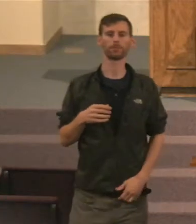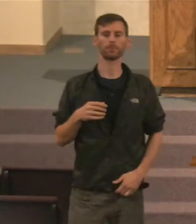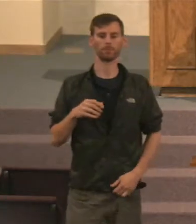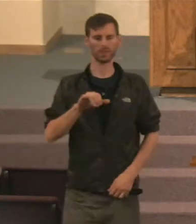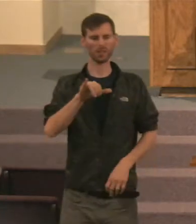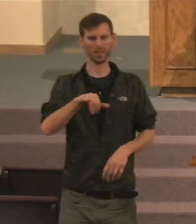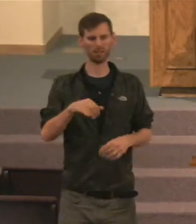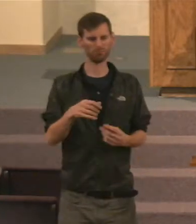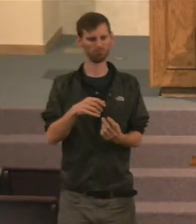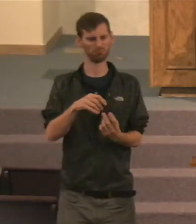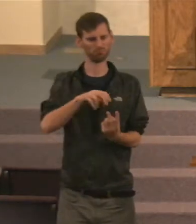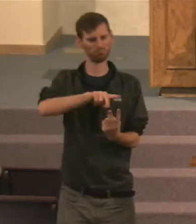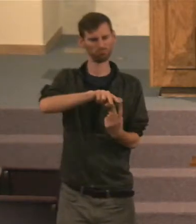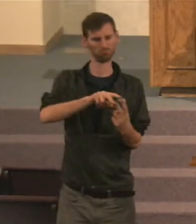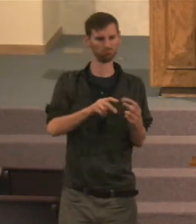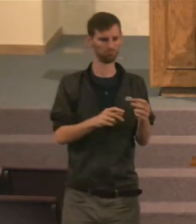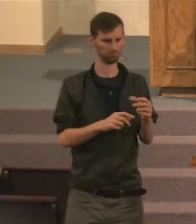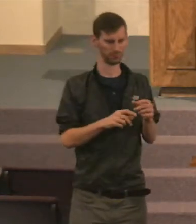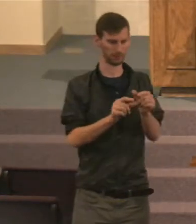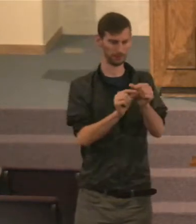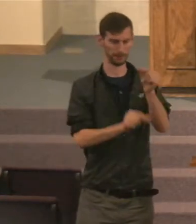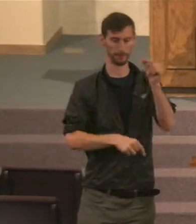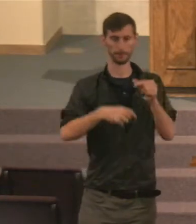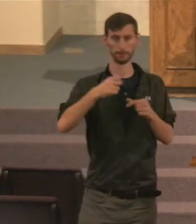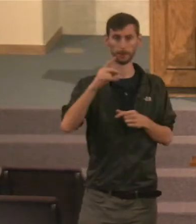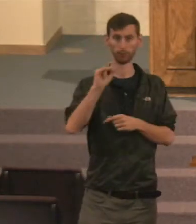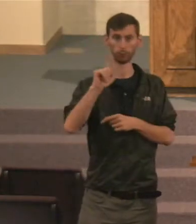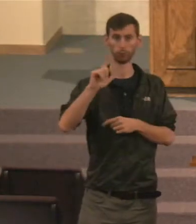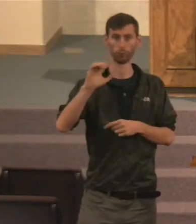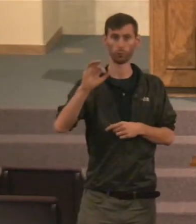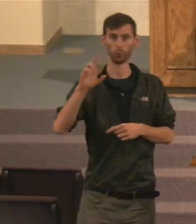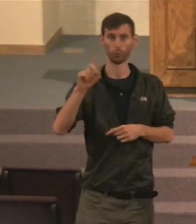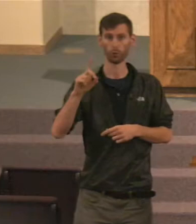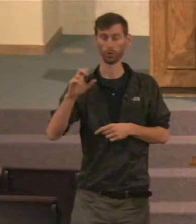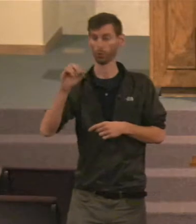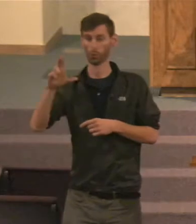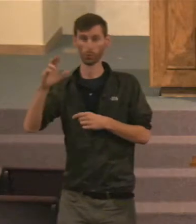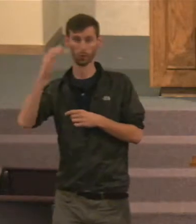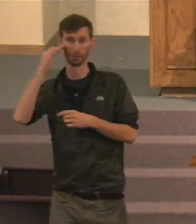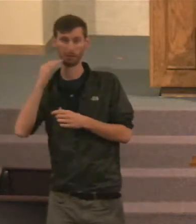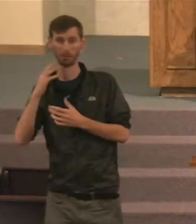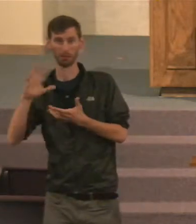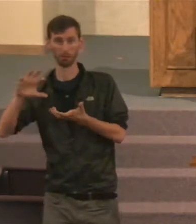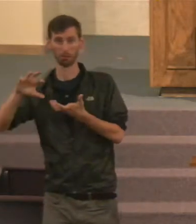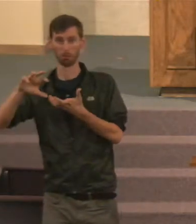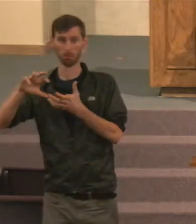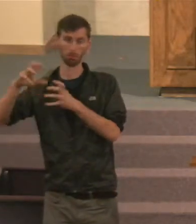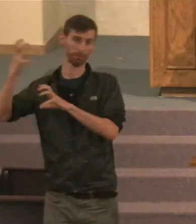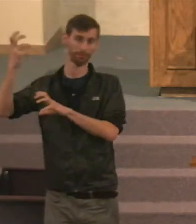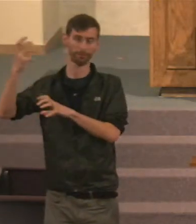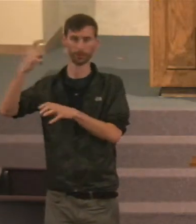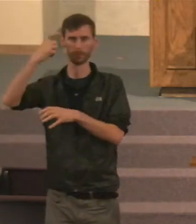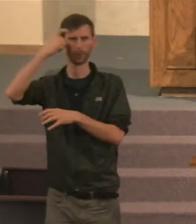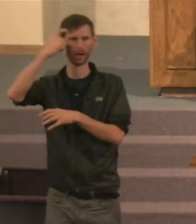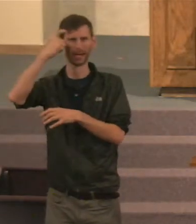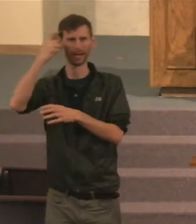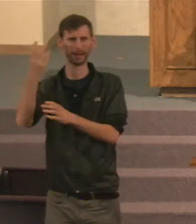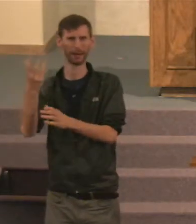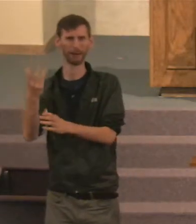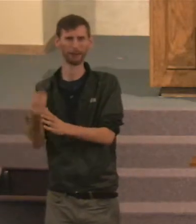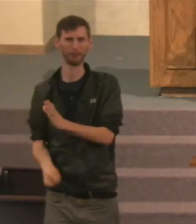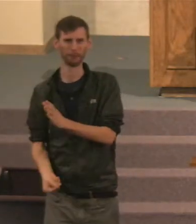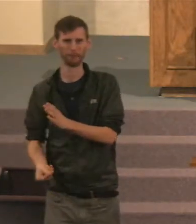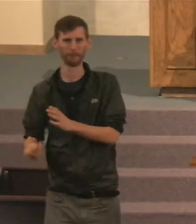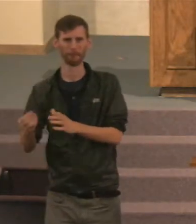things are vital to the life of a person. And when that spinal cord is broken, And the golden bowl, If that's talking about your brain is gone, Then that's when